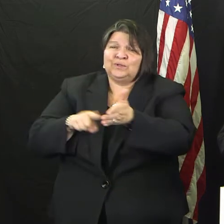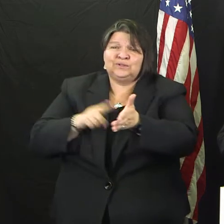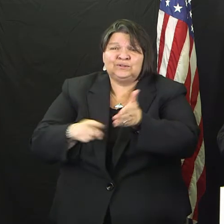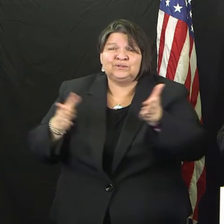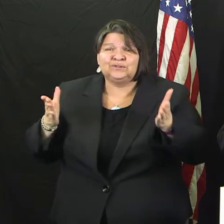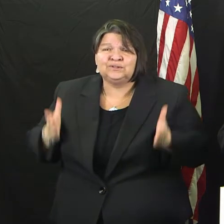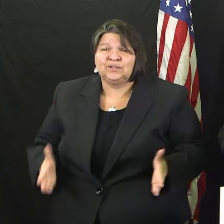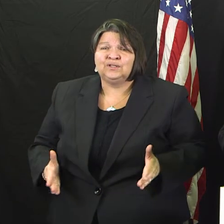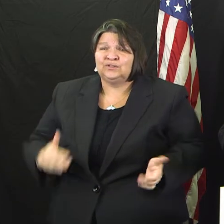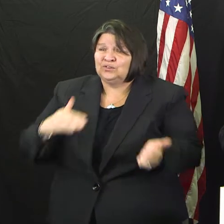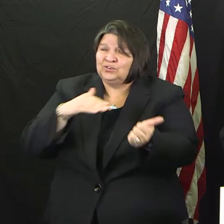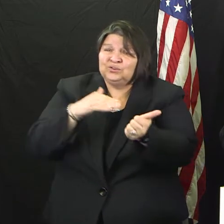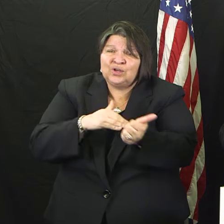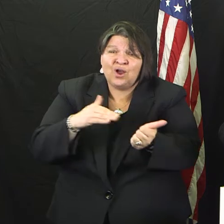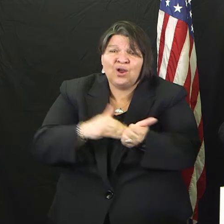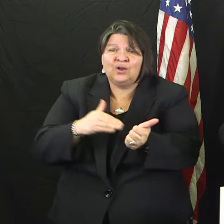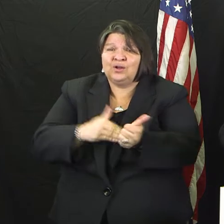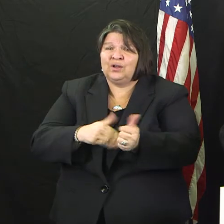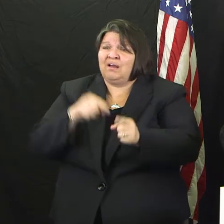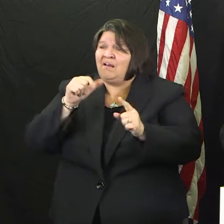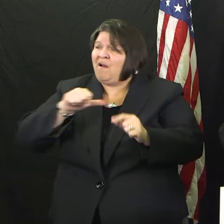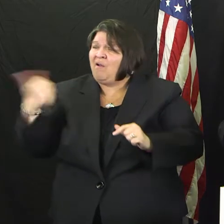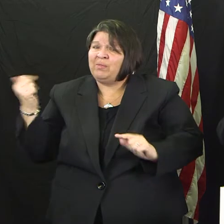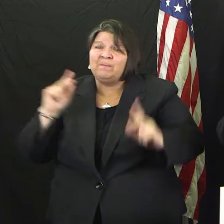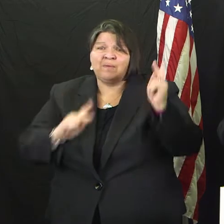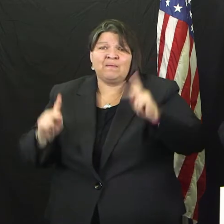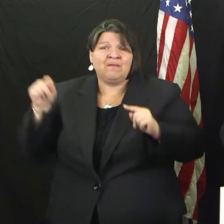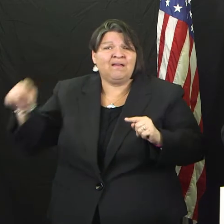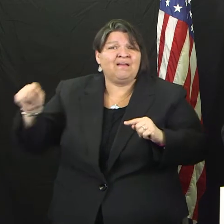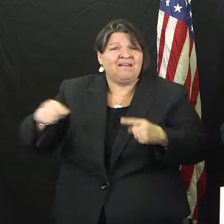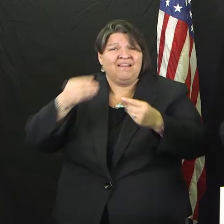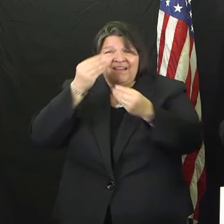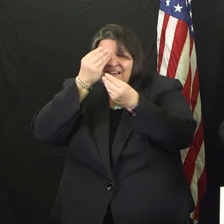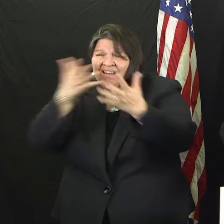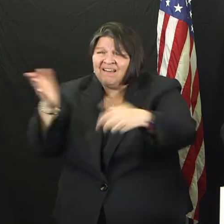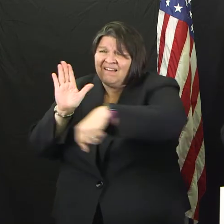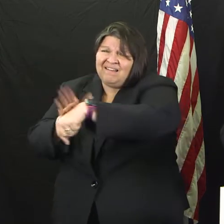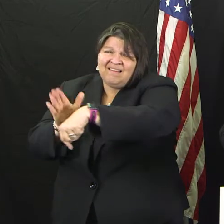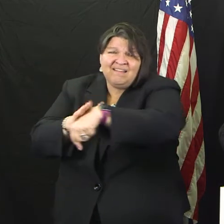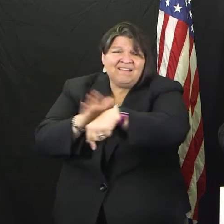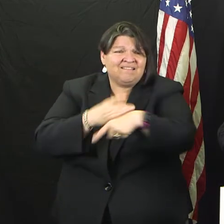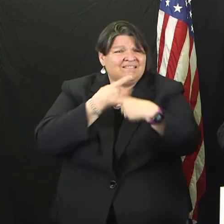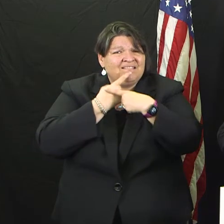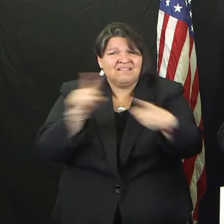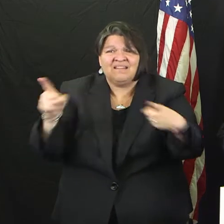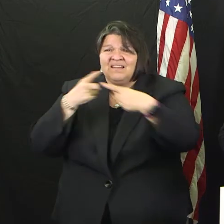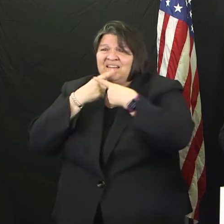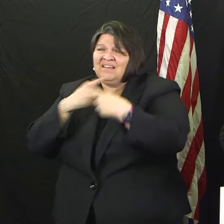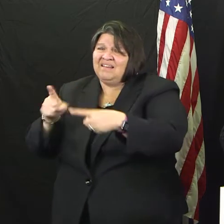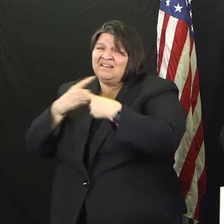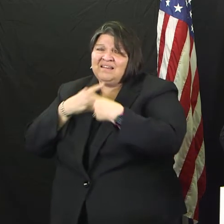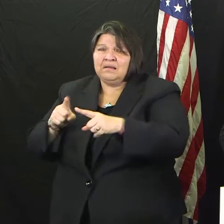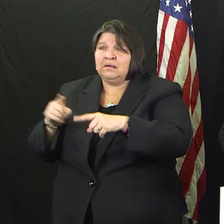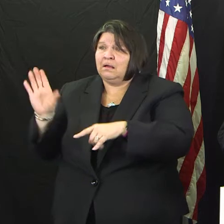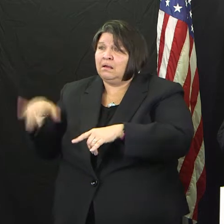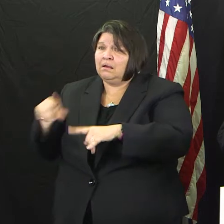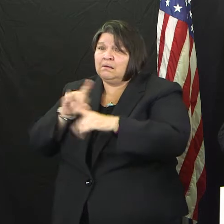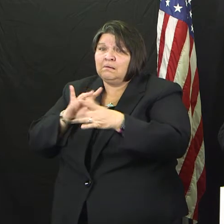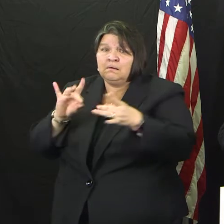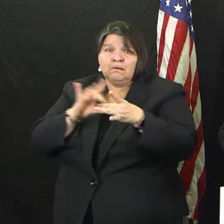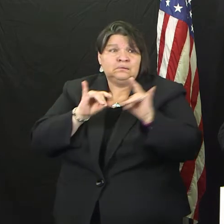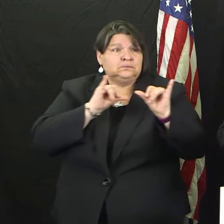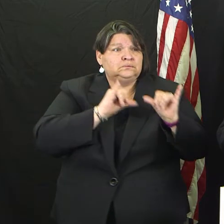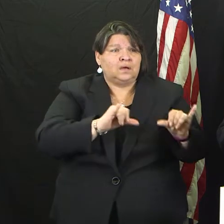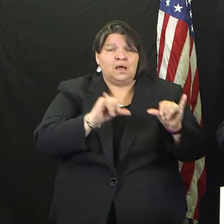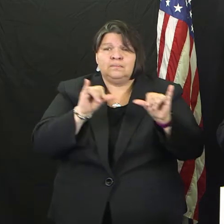are all saying the same exact thing. And that is, the